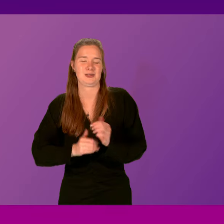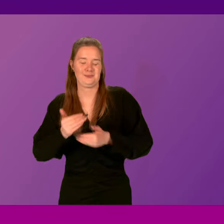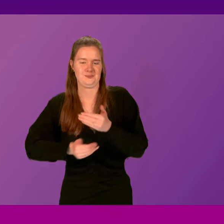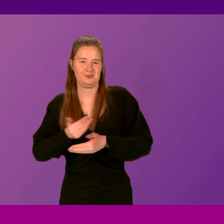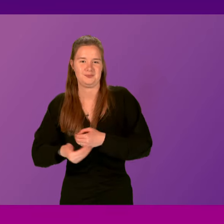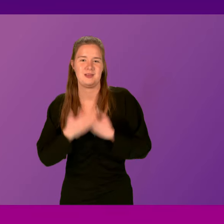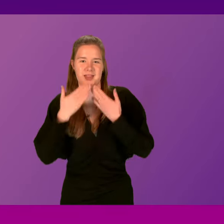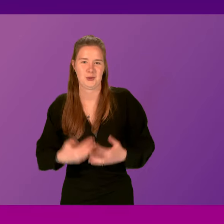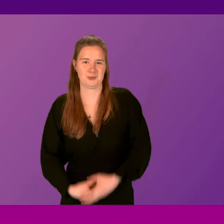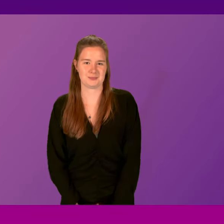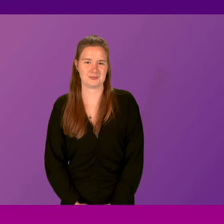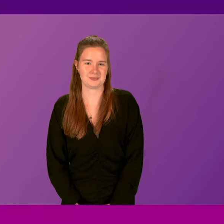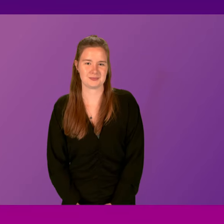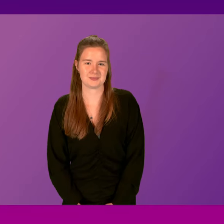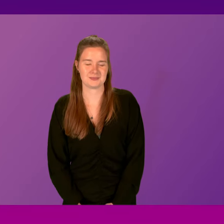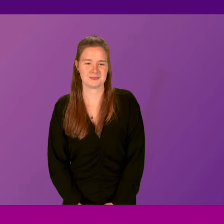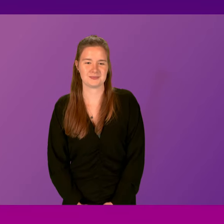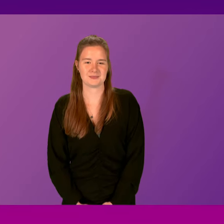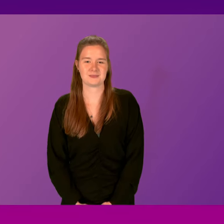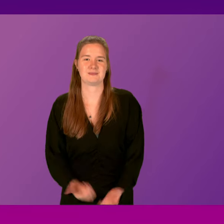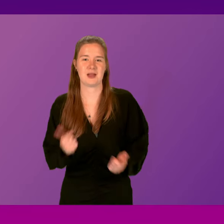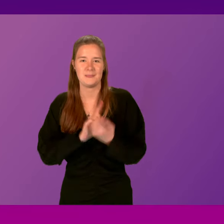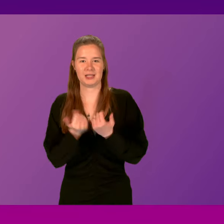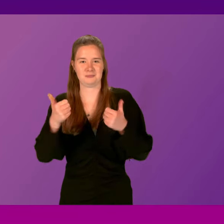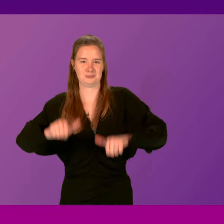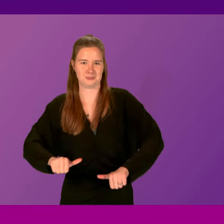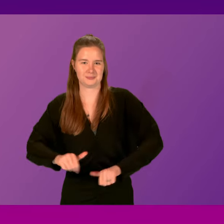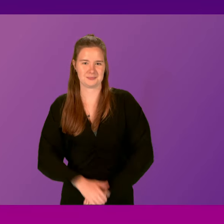business. you. And I suspend this meeting.